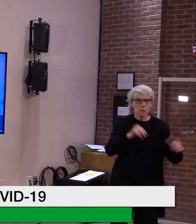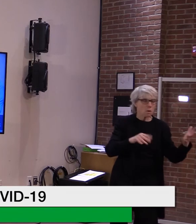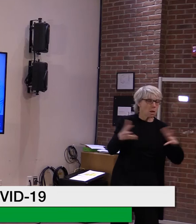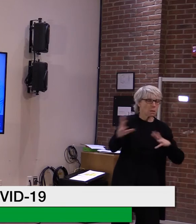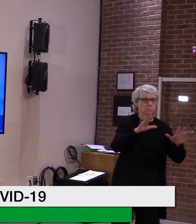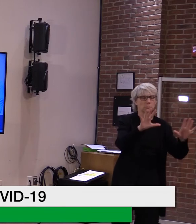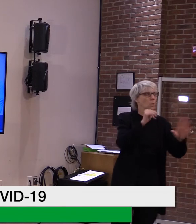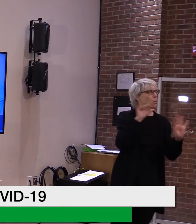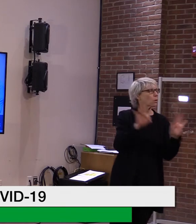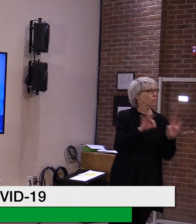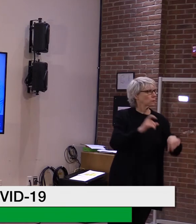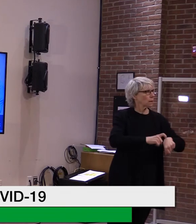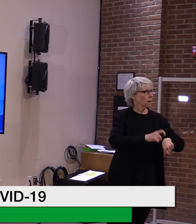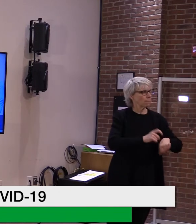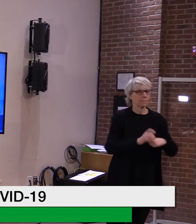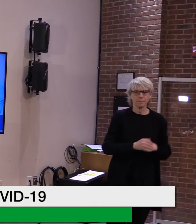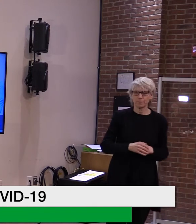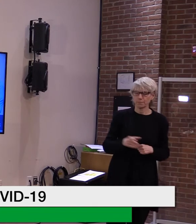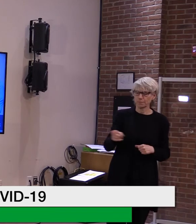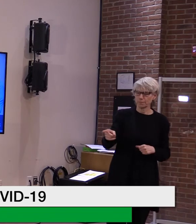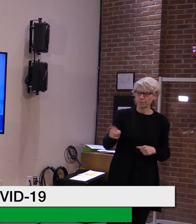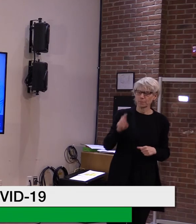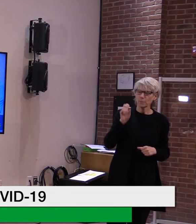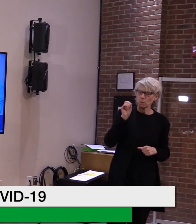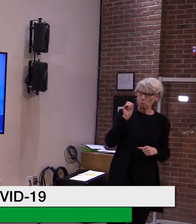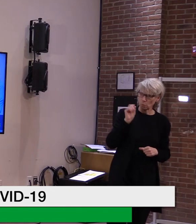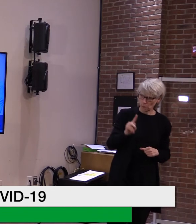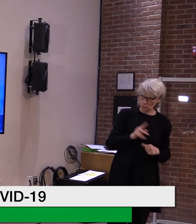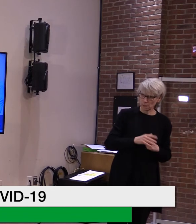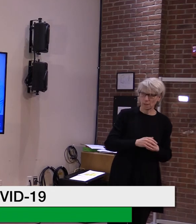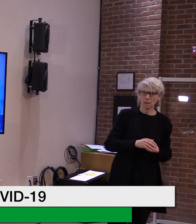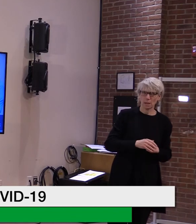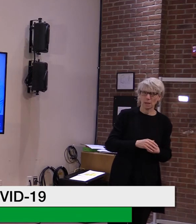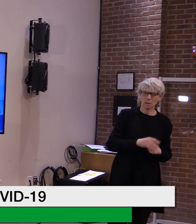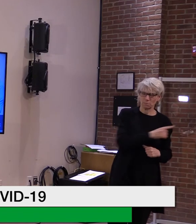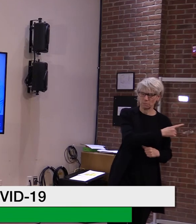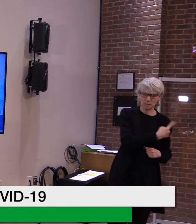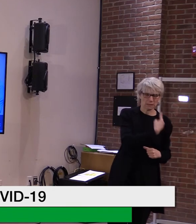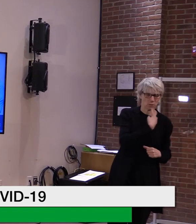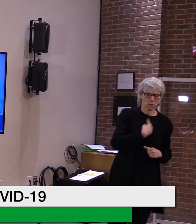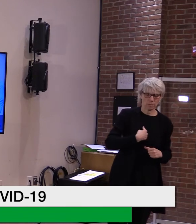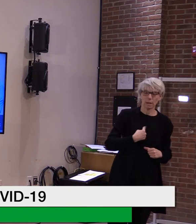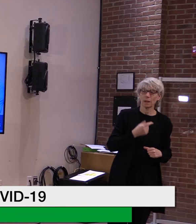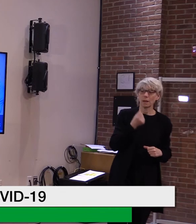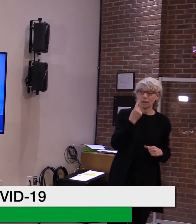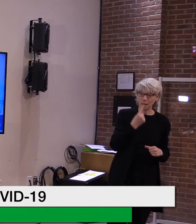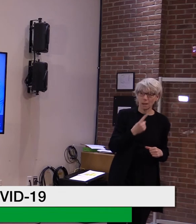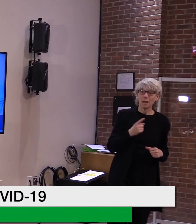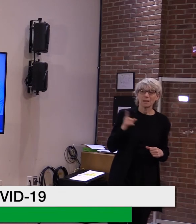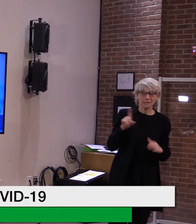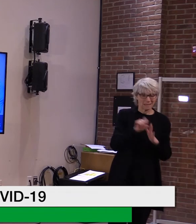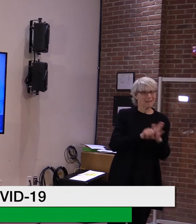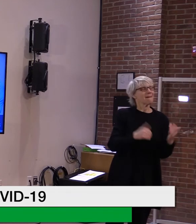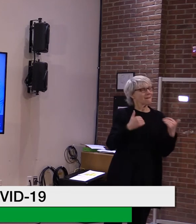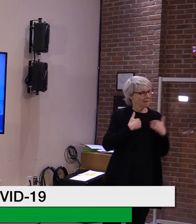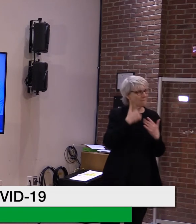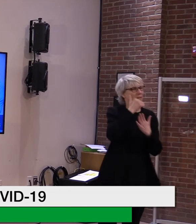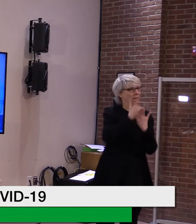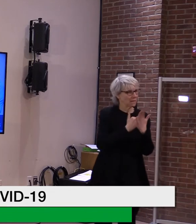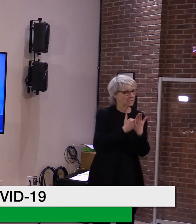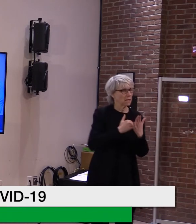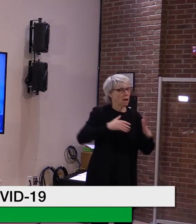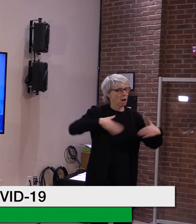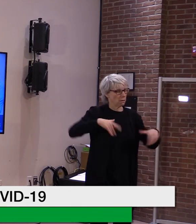So, um, I, I'm told that the state does know who, uh, the unlicensed providers are because they still have to